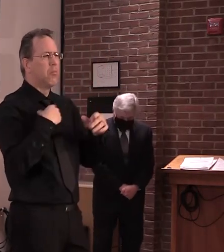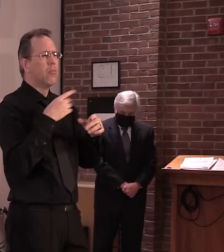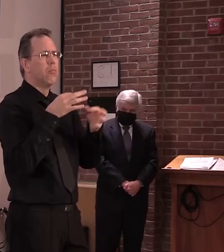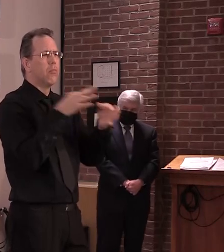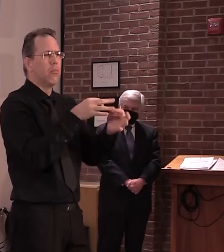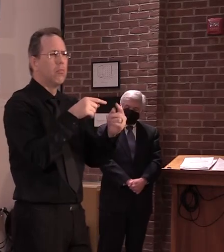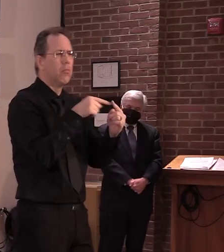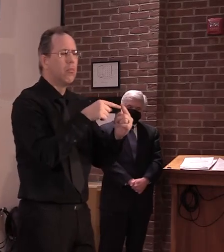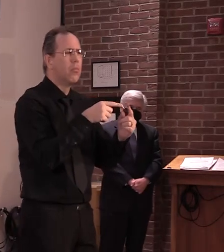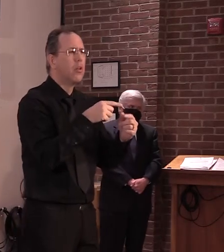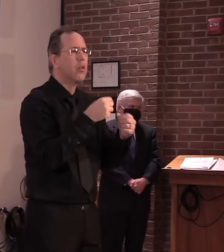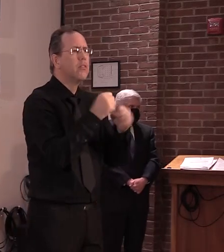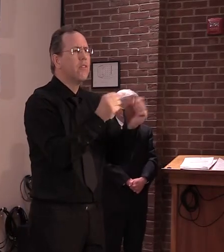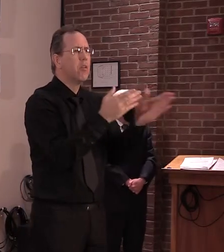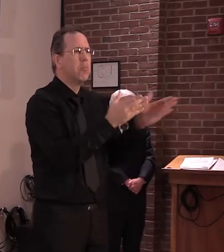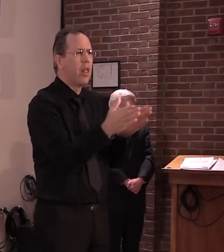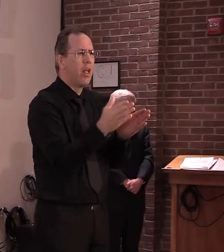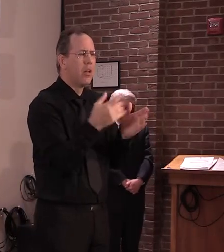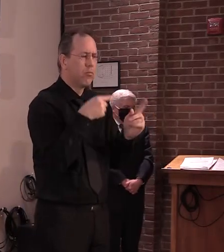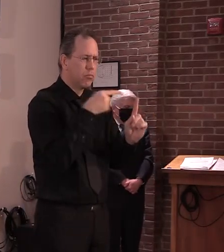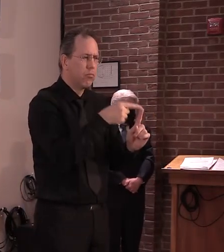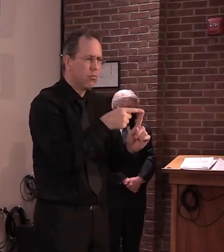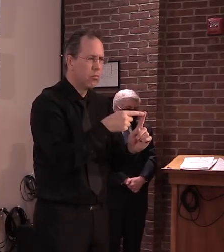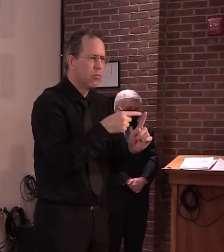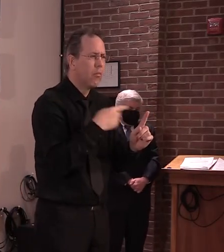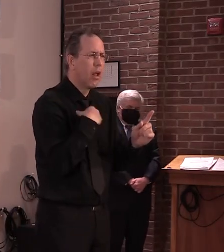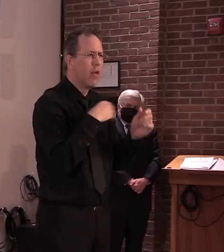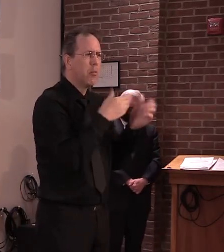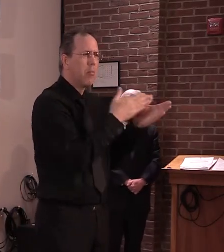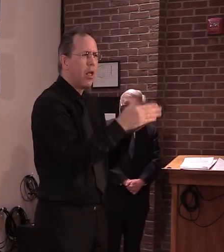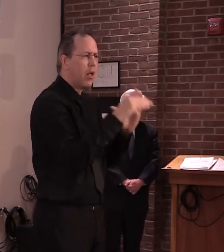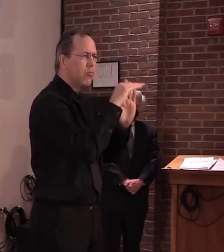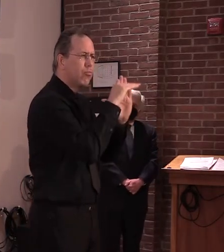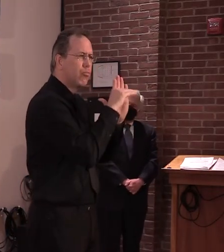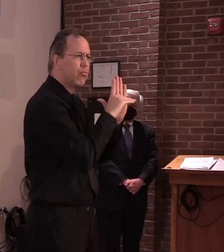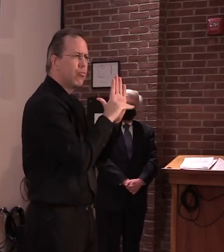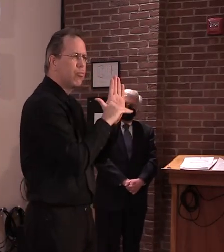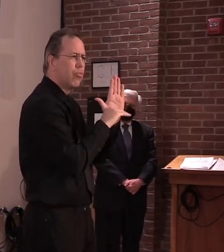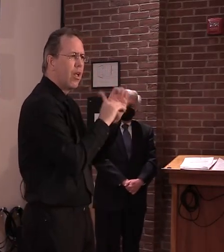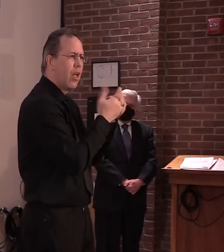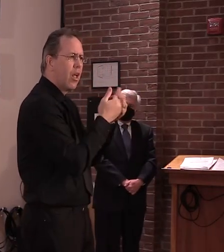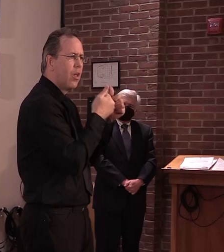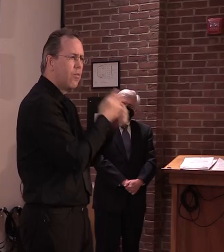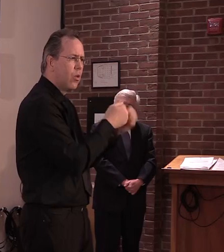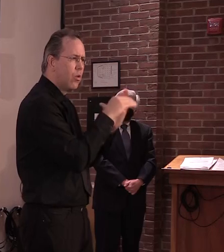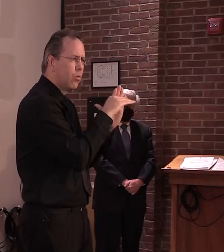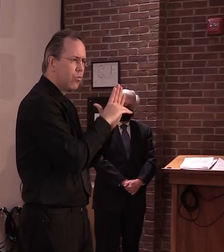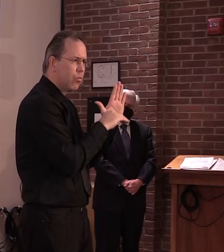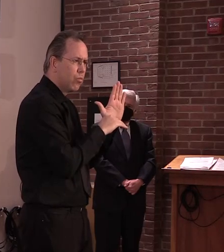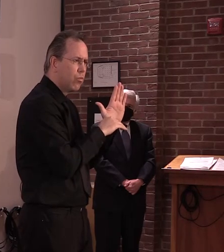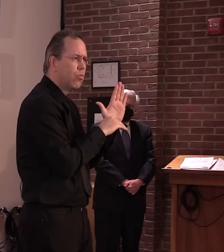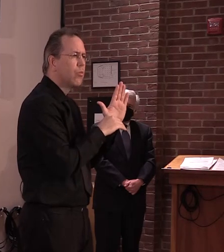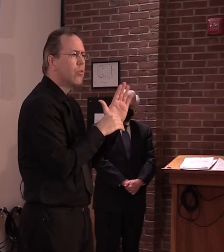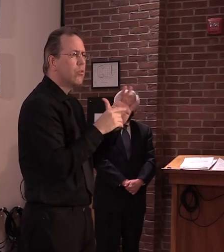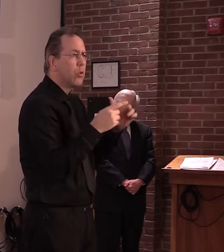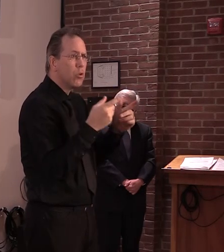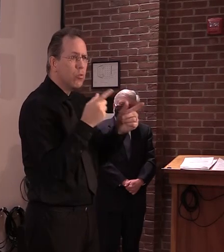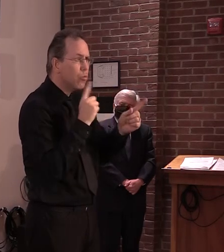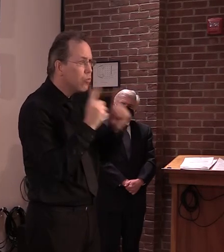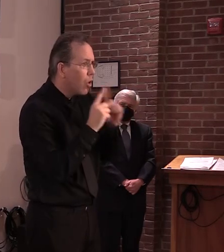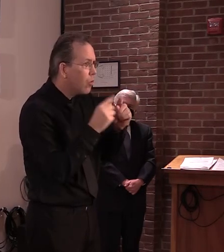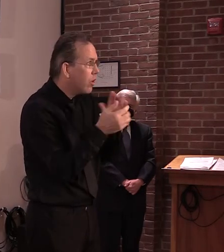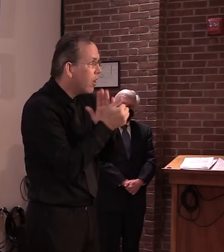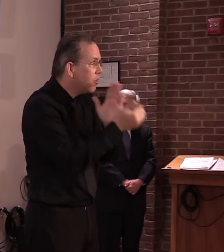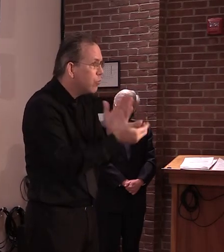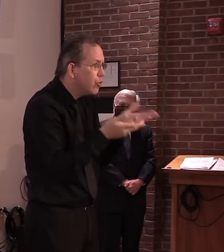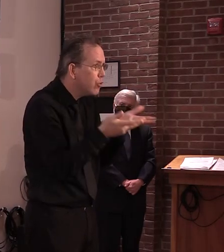precautions that we're asking to be put in place. I'd be curious as to who the experts are you're speaking with and some of the experts we're talking with